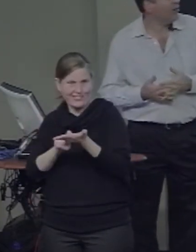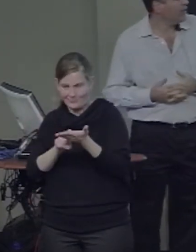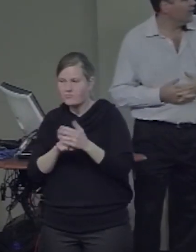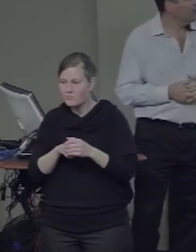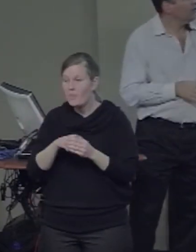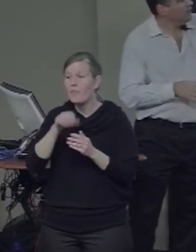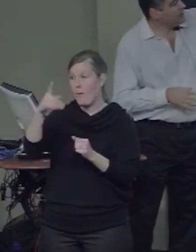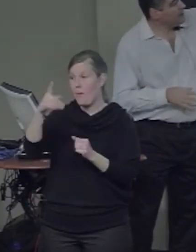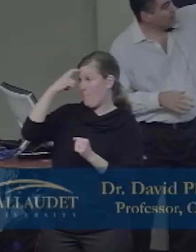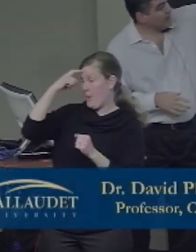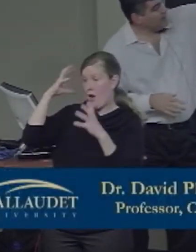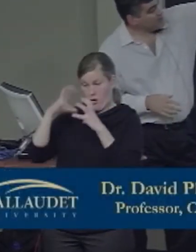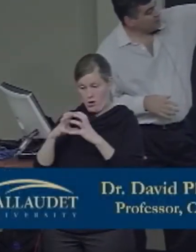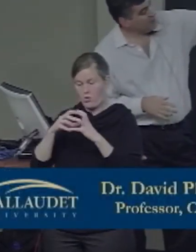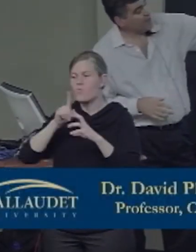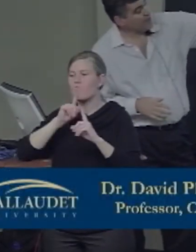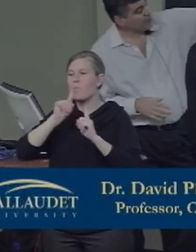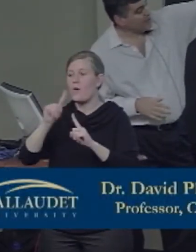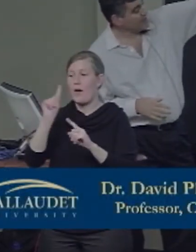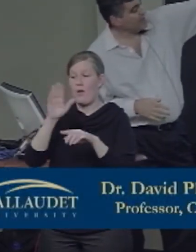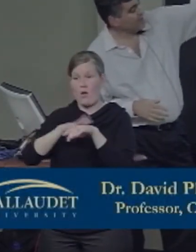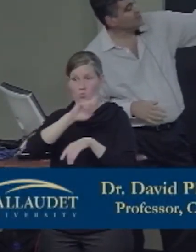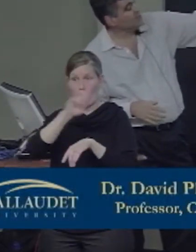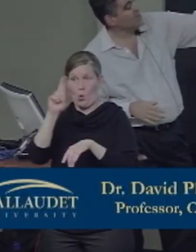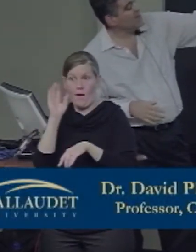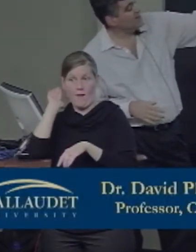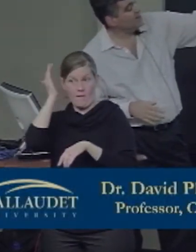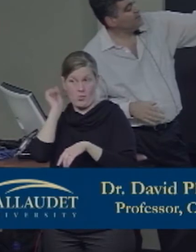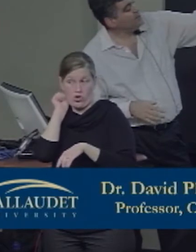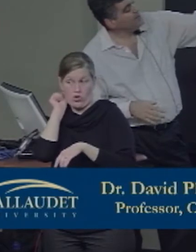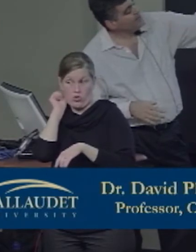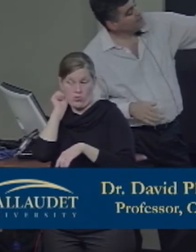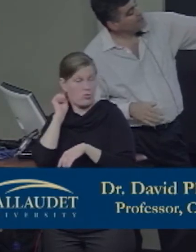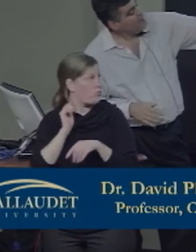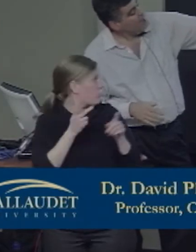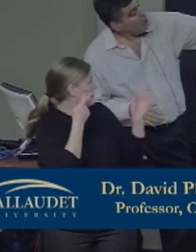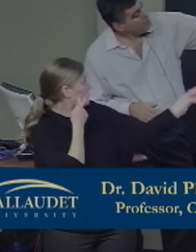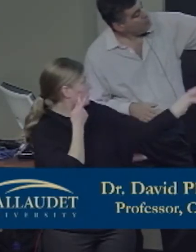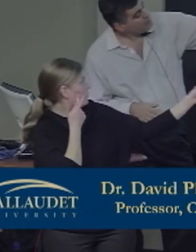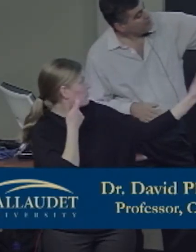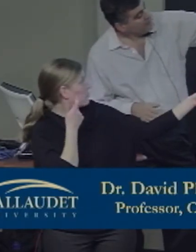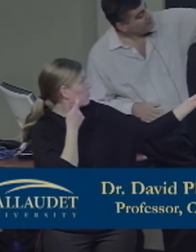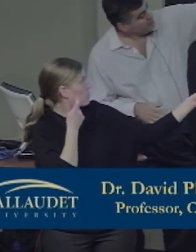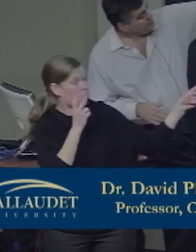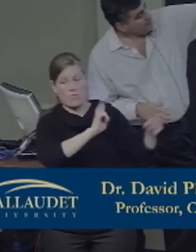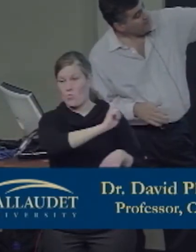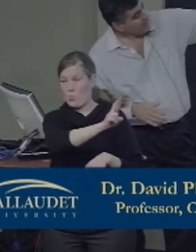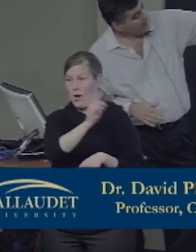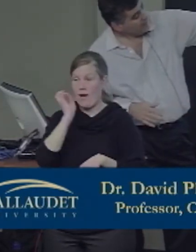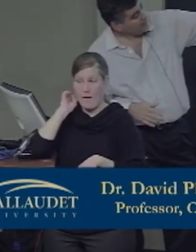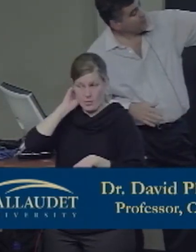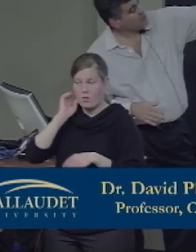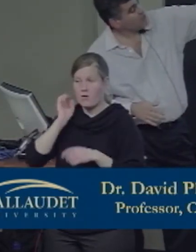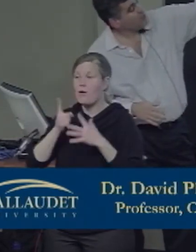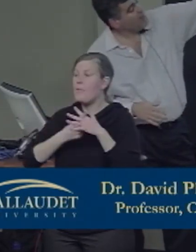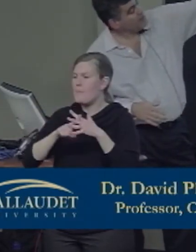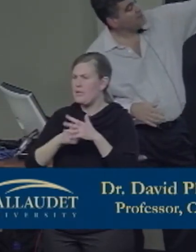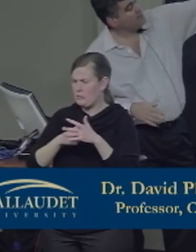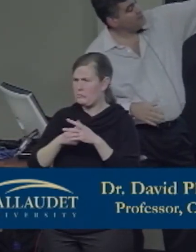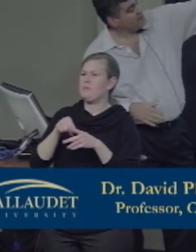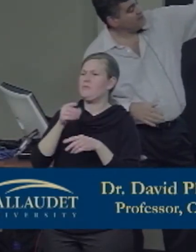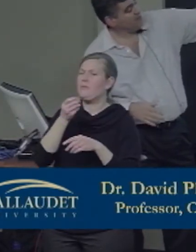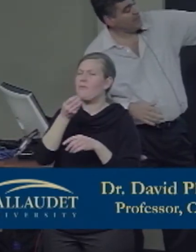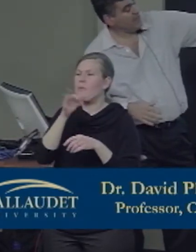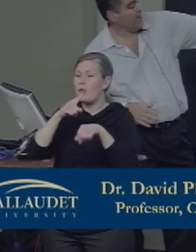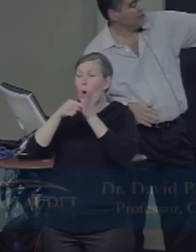this area, in the right hemisphere on the right side of the slide, is over, at the very beginning, it responds